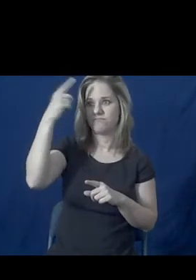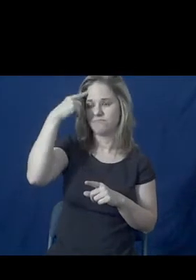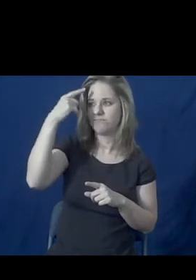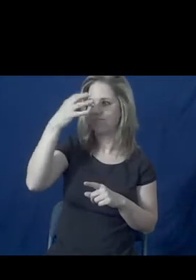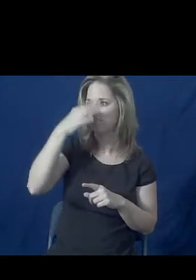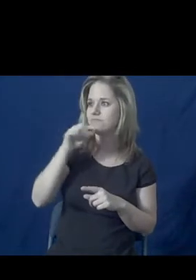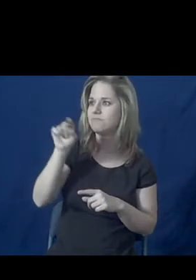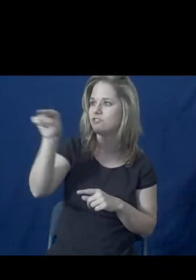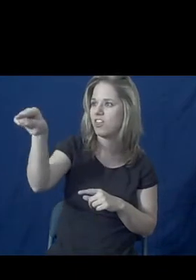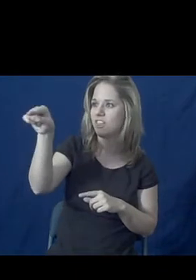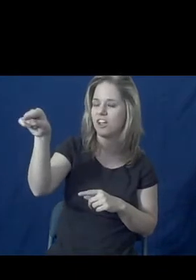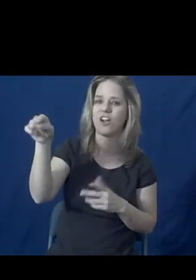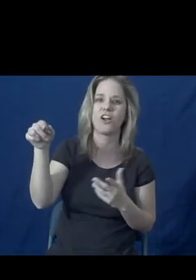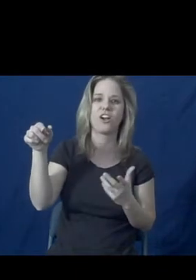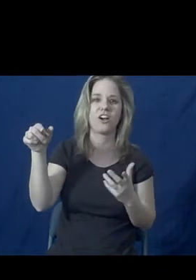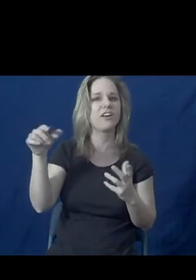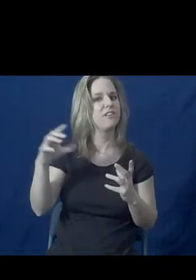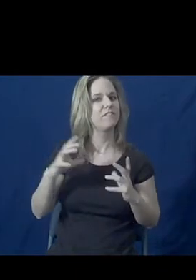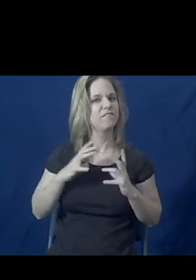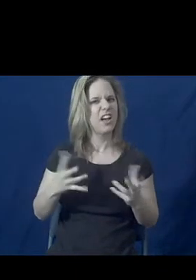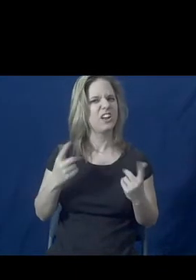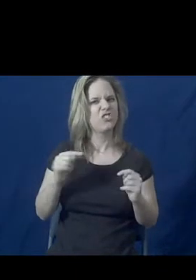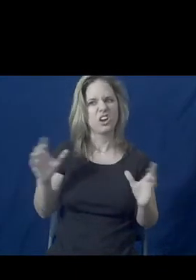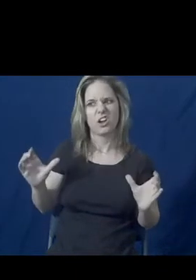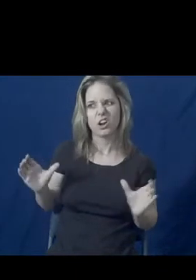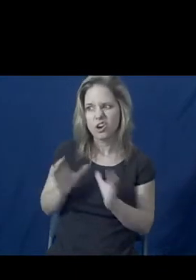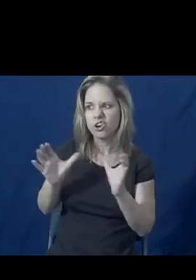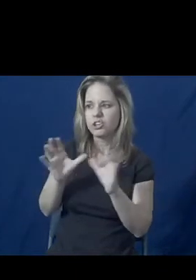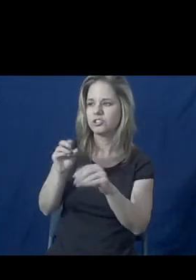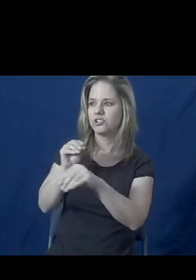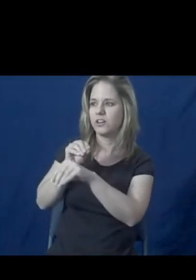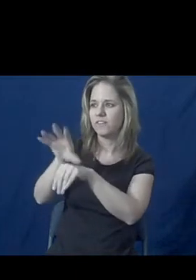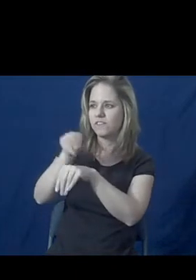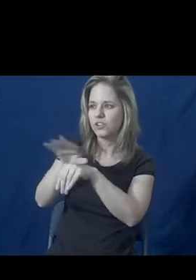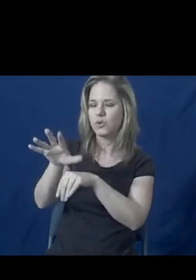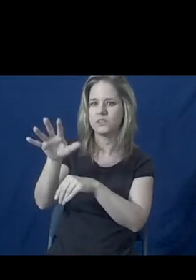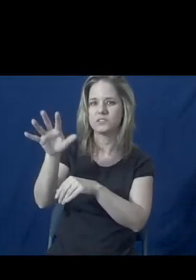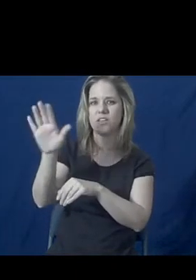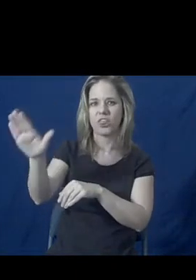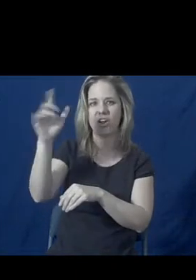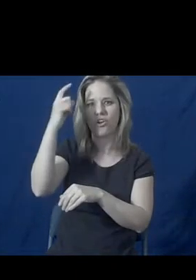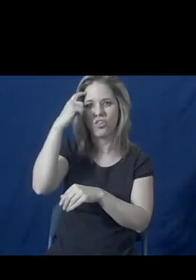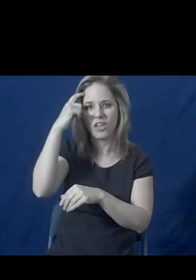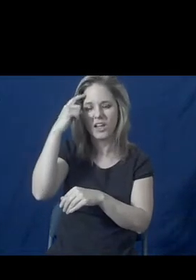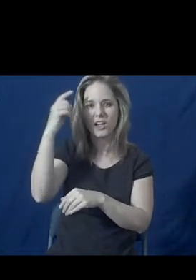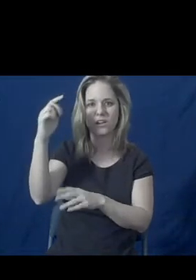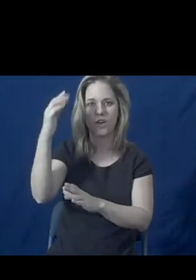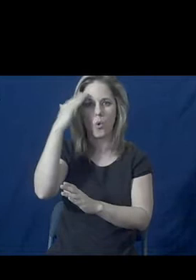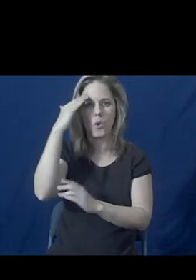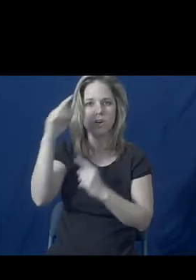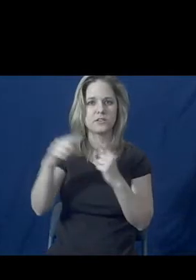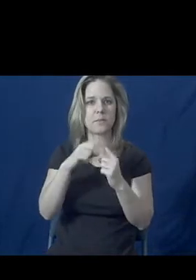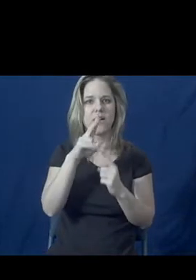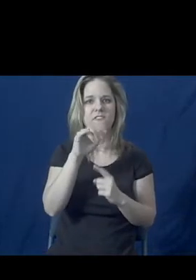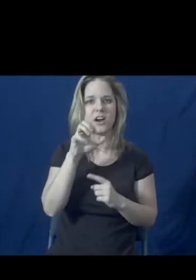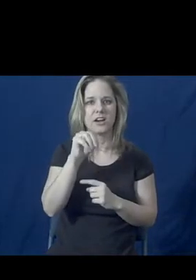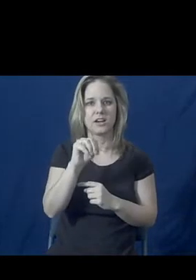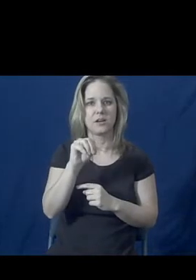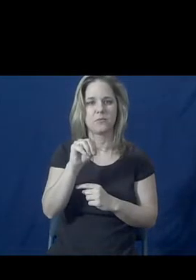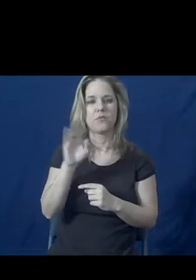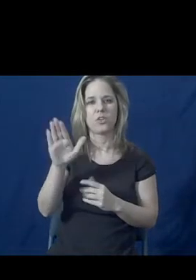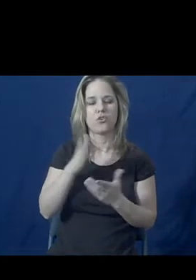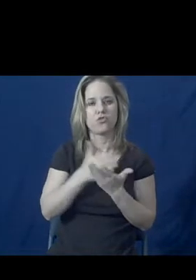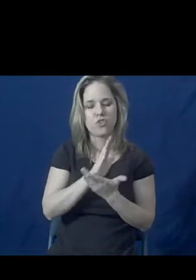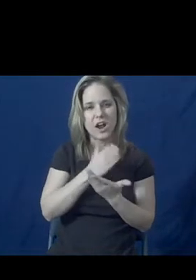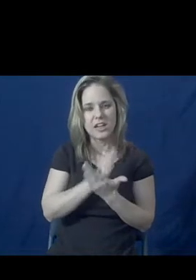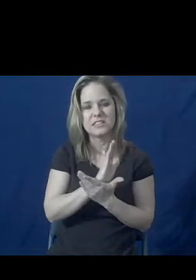proximity to the nation's capital, we try to encourage and influence thinking and awareness about victims' rights